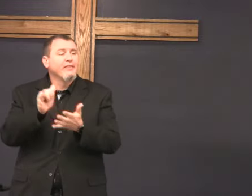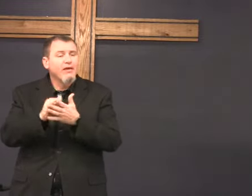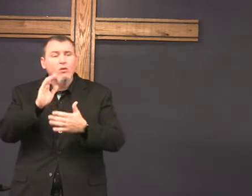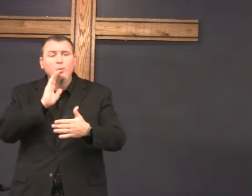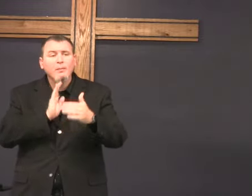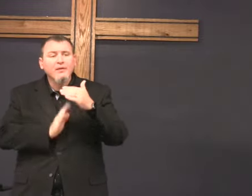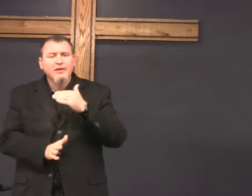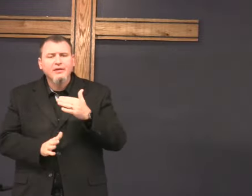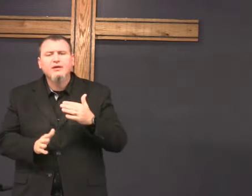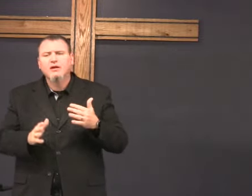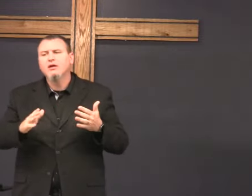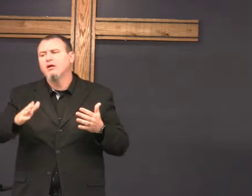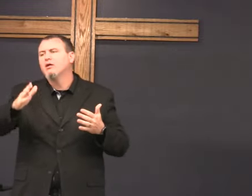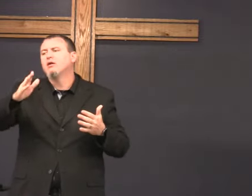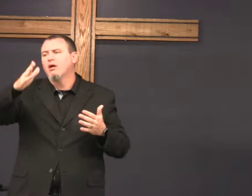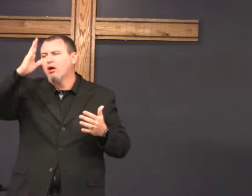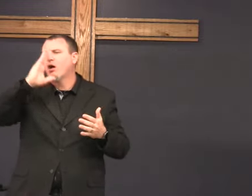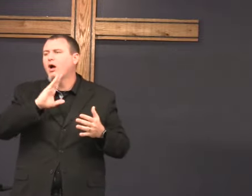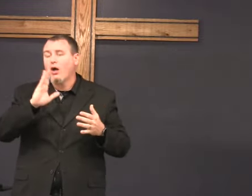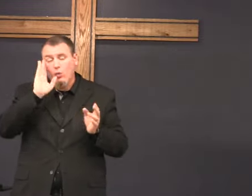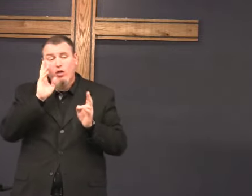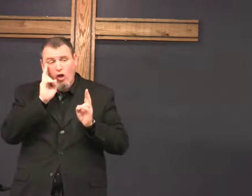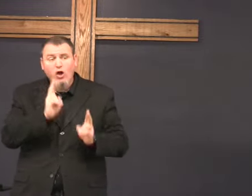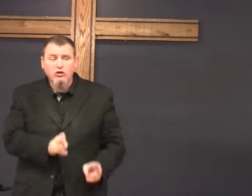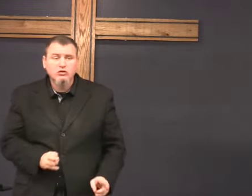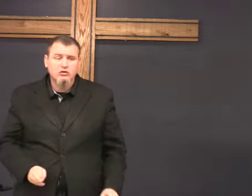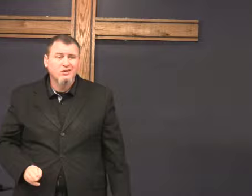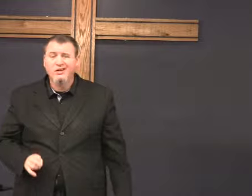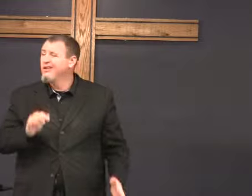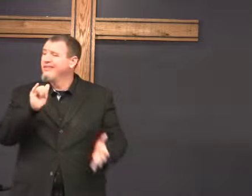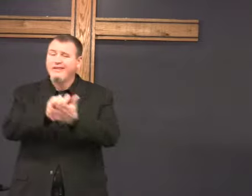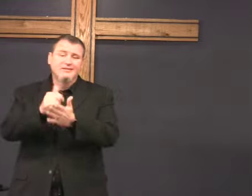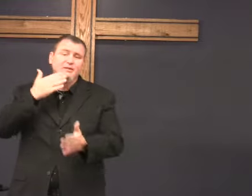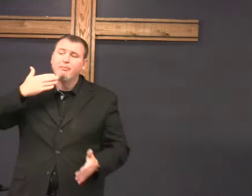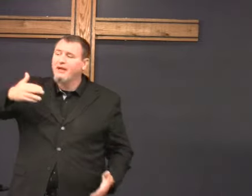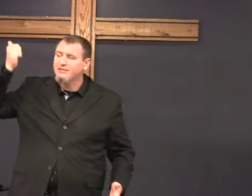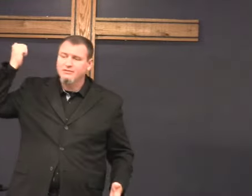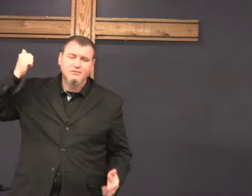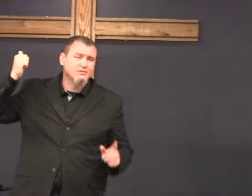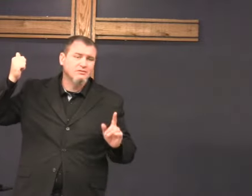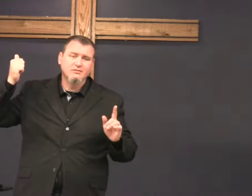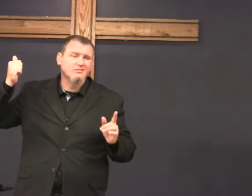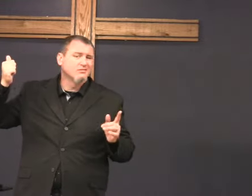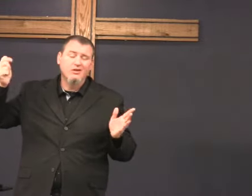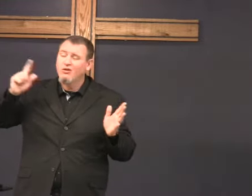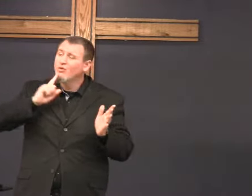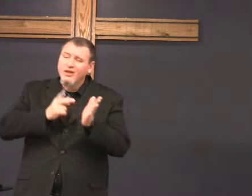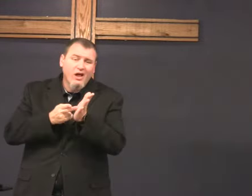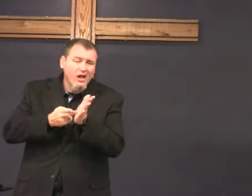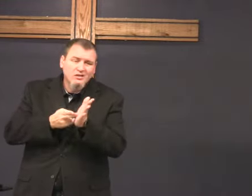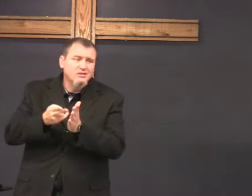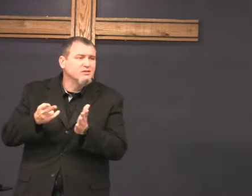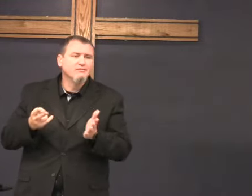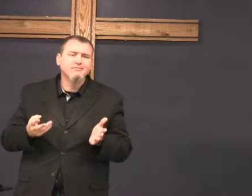with humility, people come honor. That is the best.